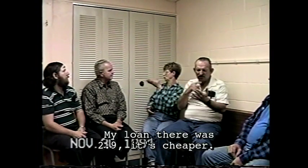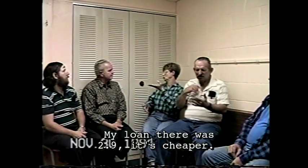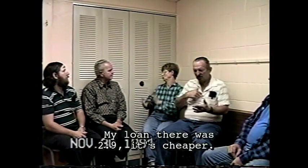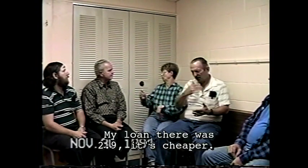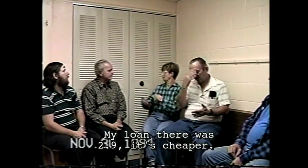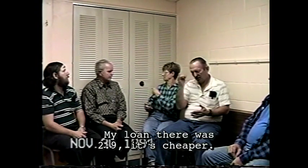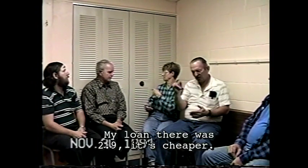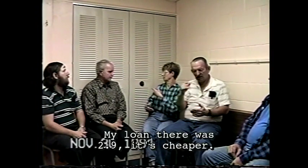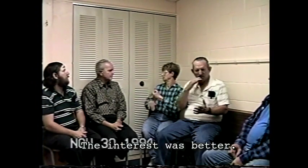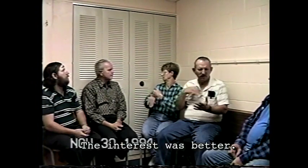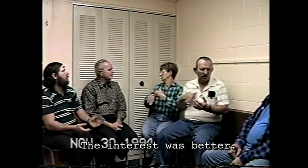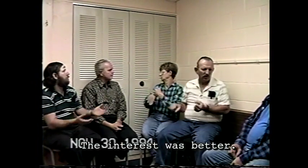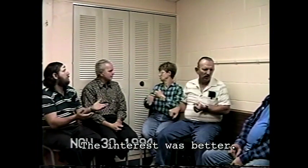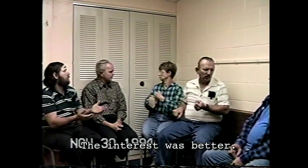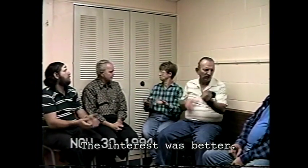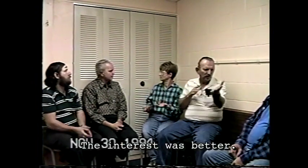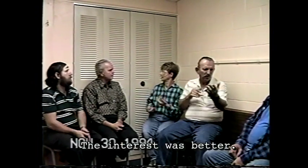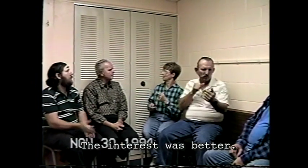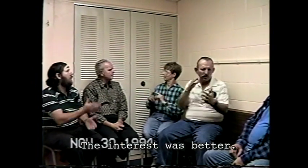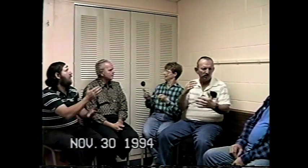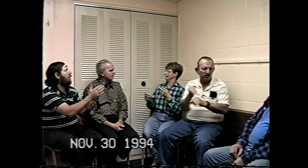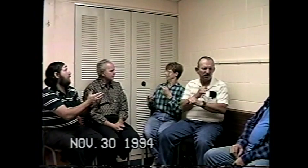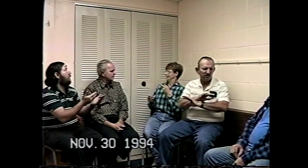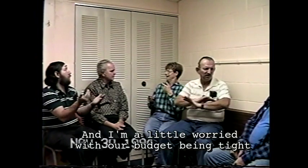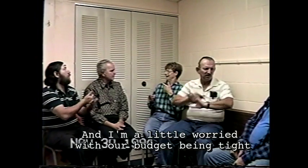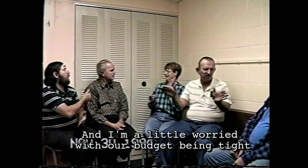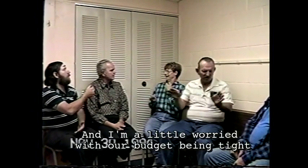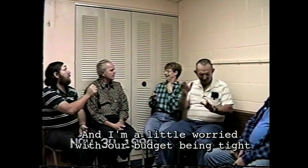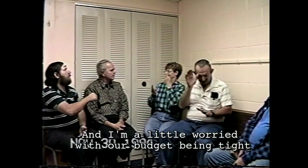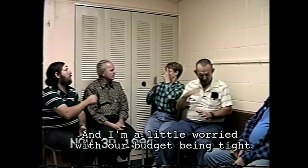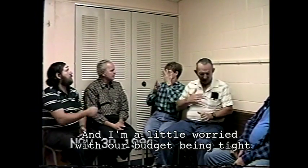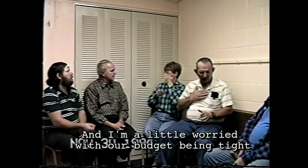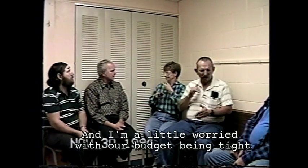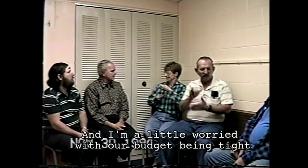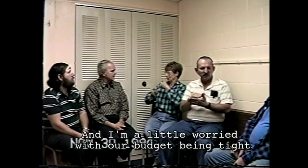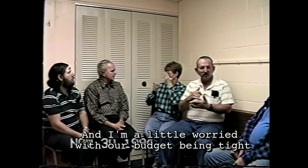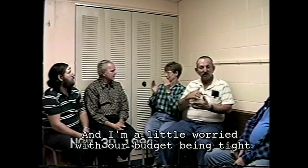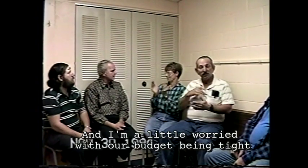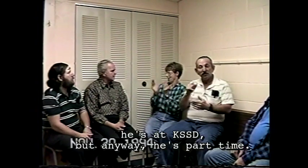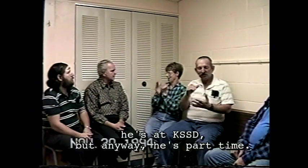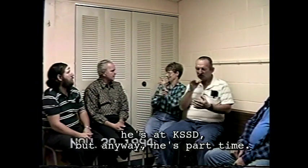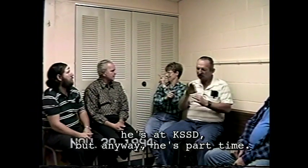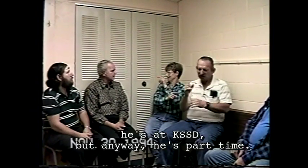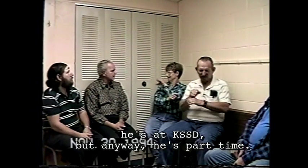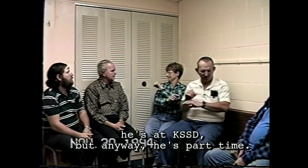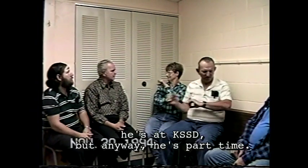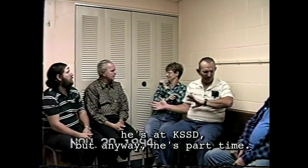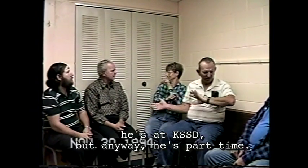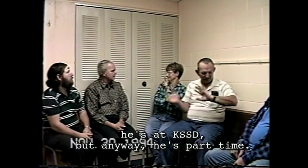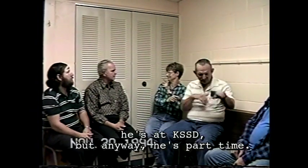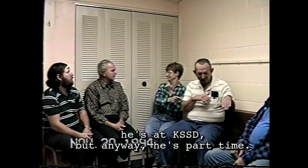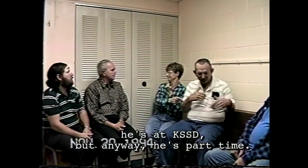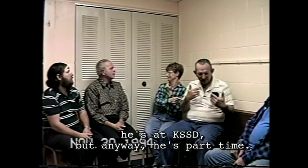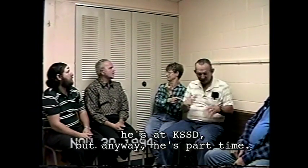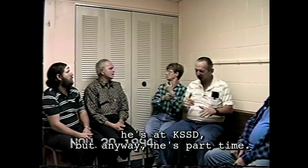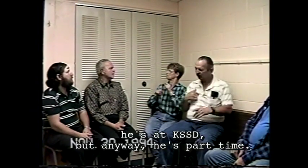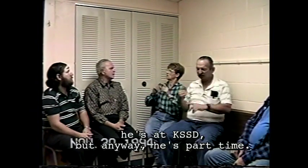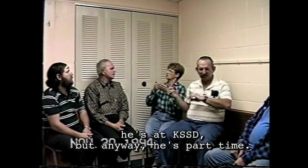cheaper. The interest is better. And I'm a little worried with our budget being tight. He's at KSSD. But anyway,